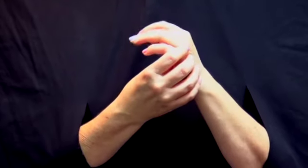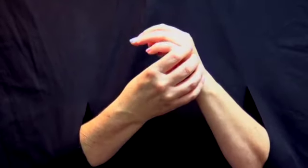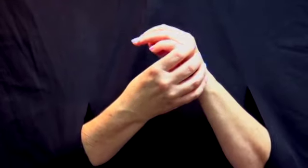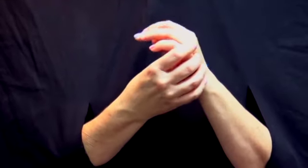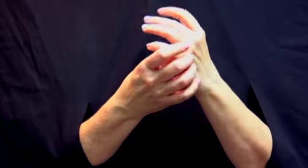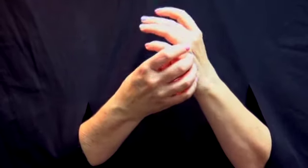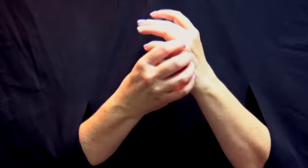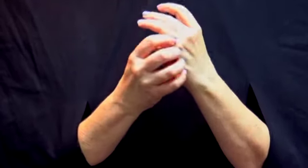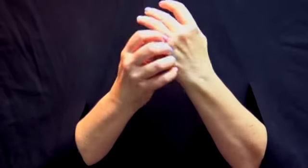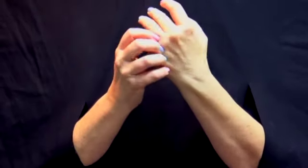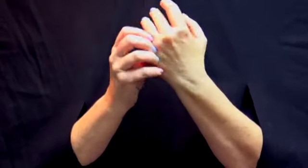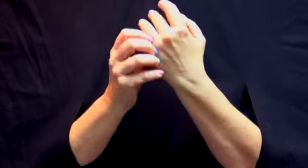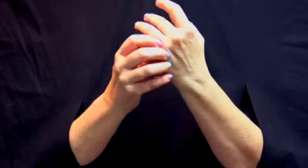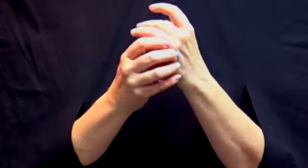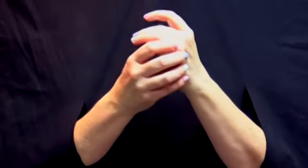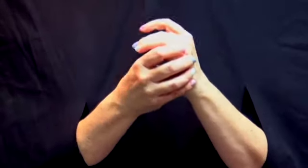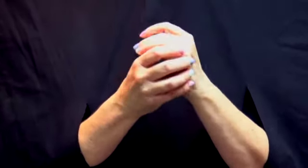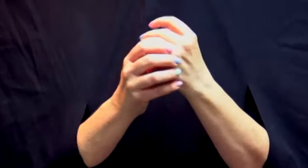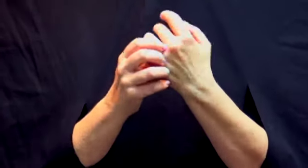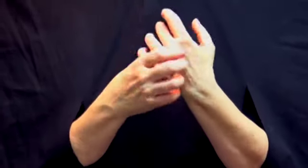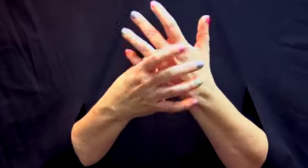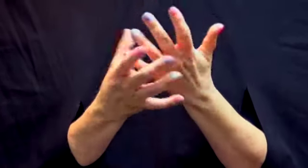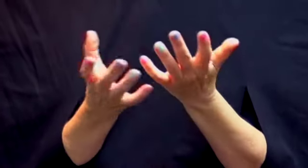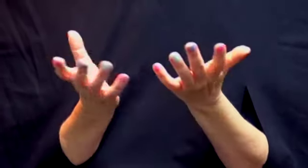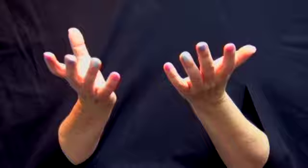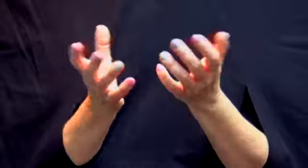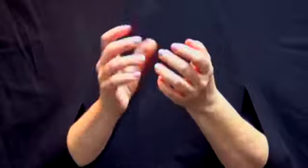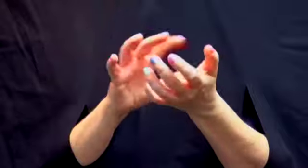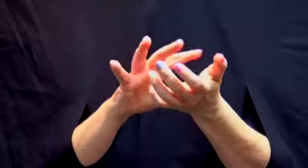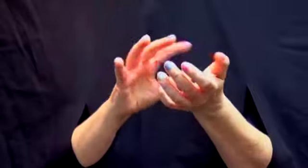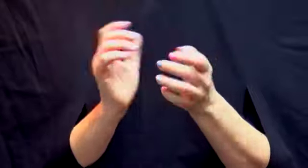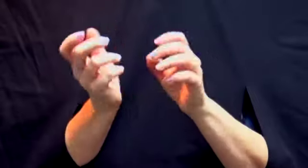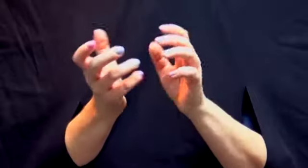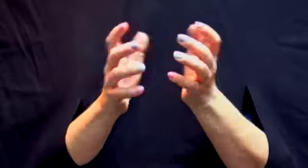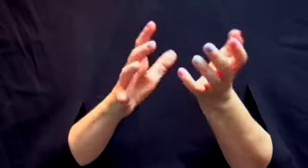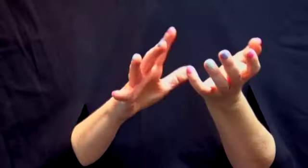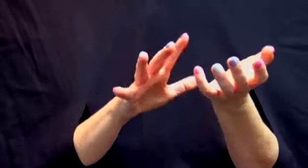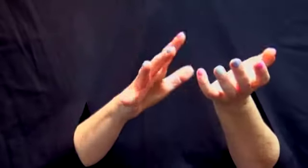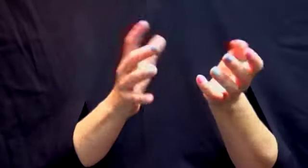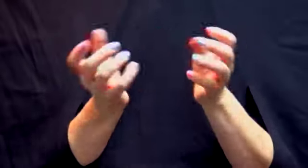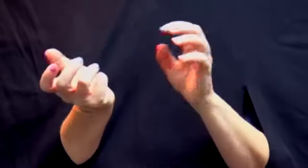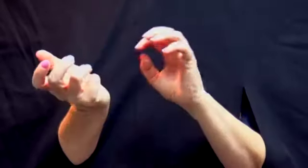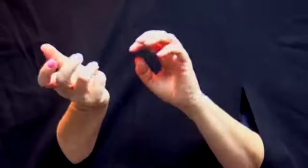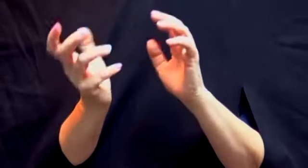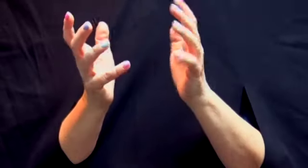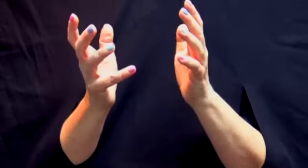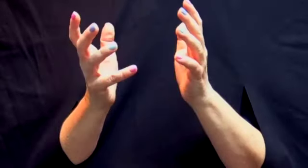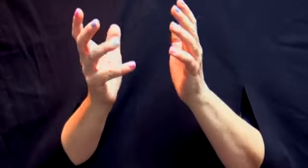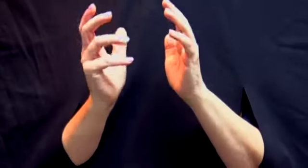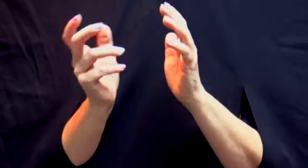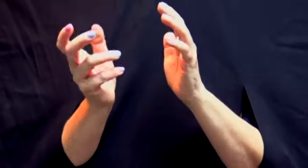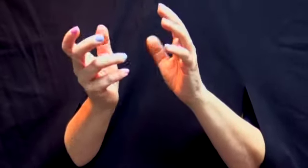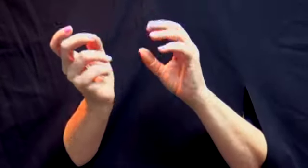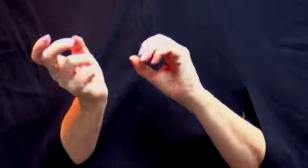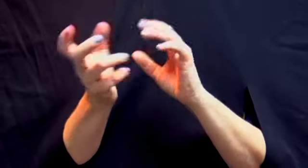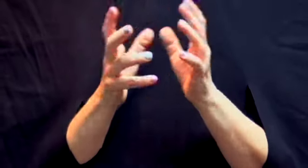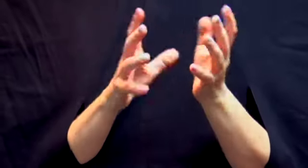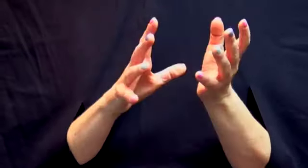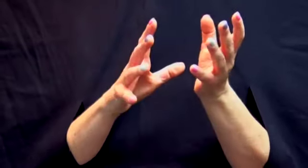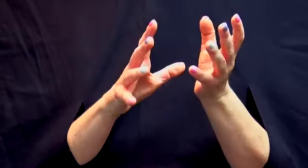movement, when you use rotation, can go through a system. And when you can take movement and put it through a